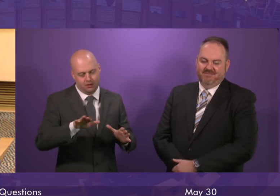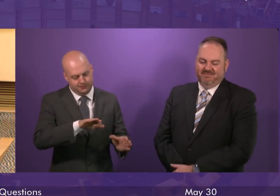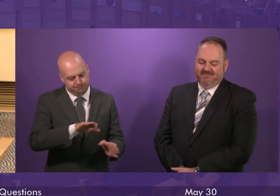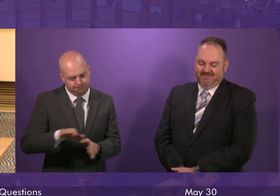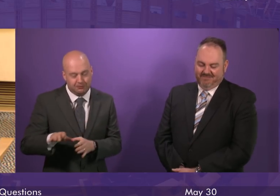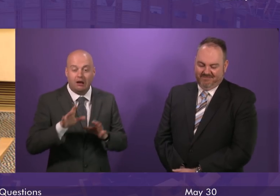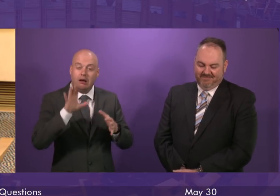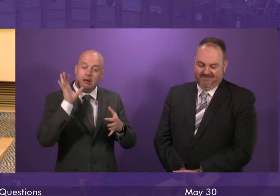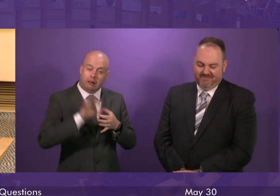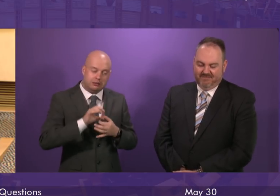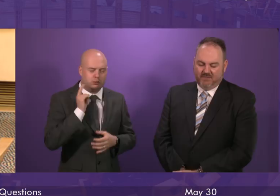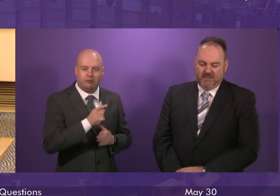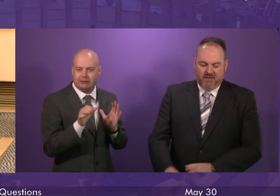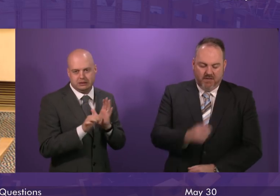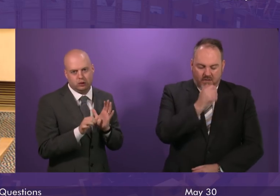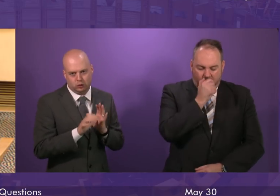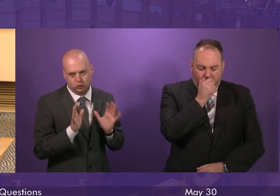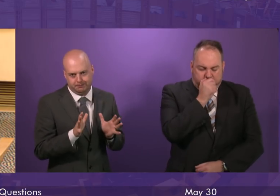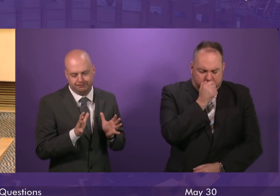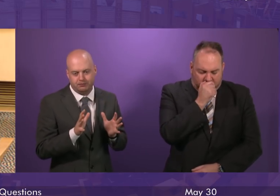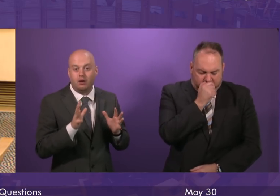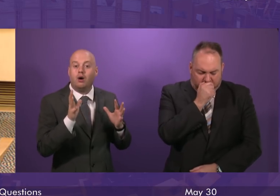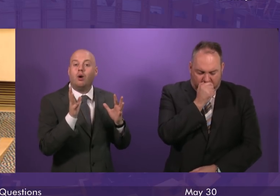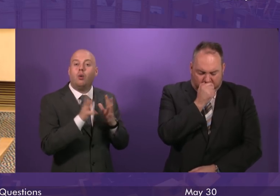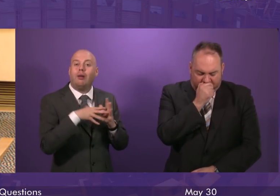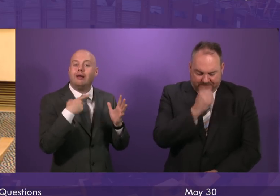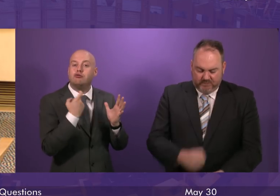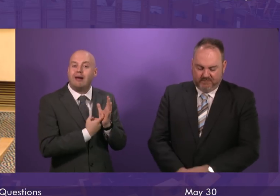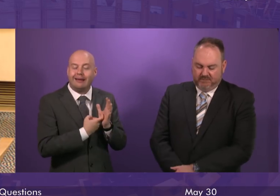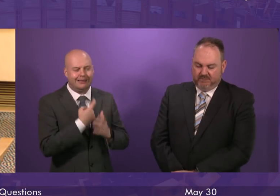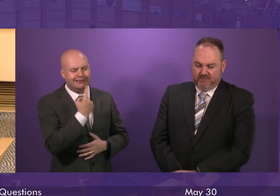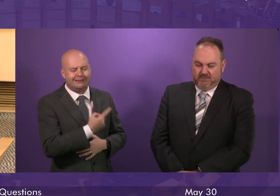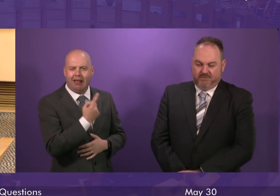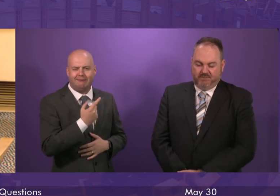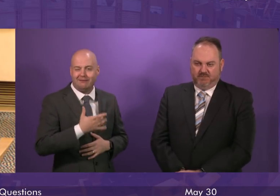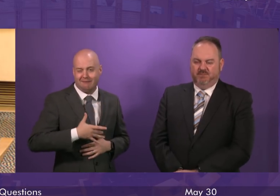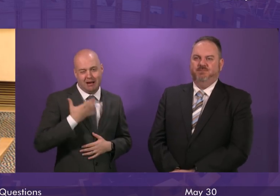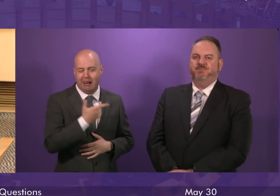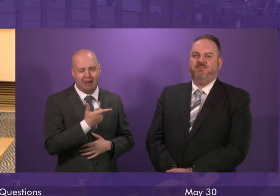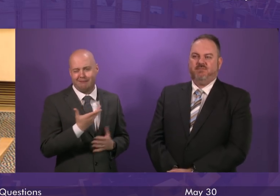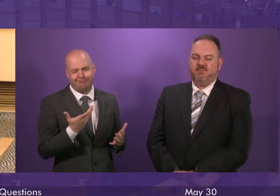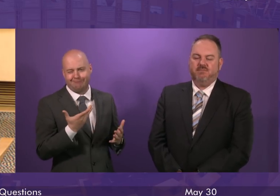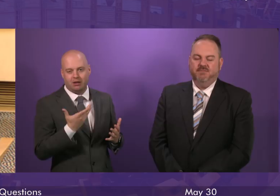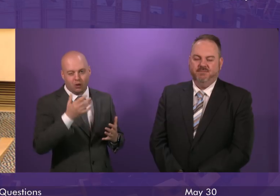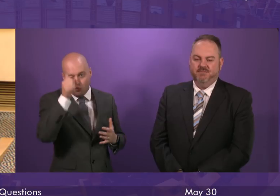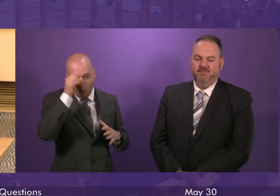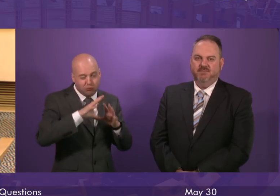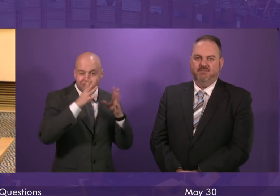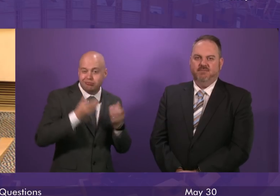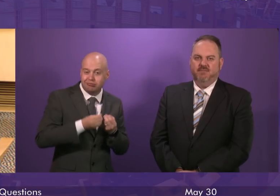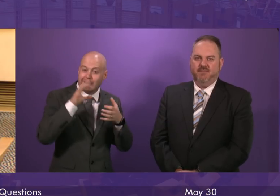Willie Rennie frankly is being a bit complacent about the risk of a no deal Brexit. I hope